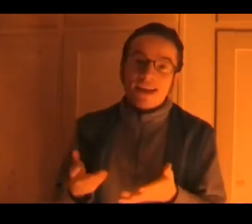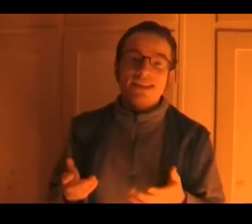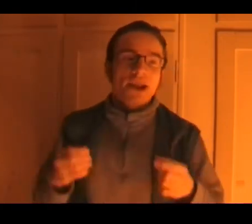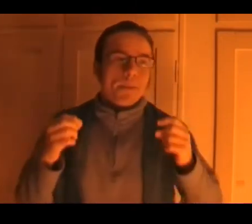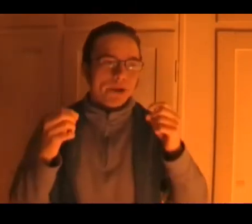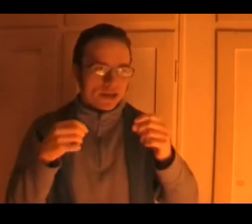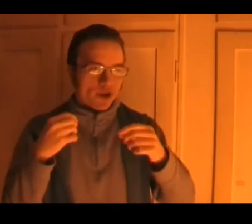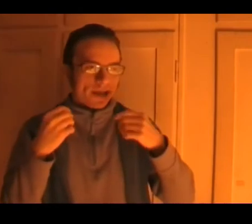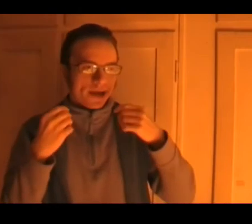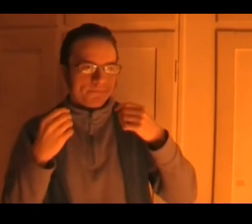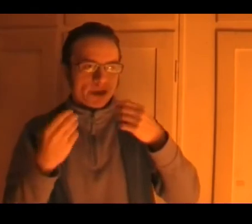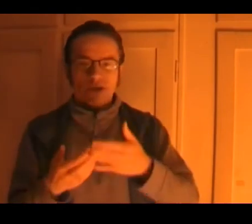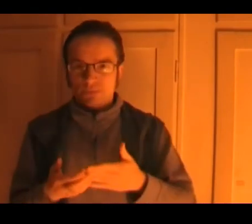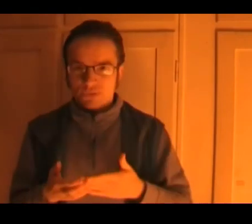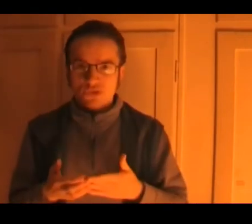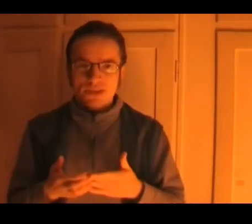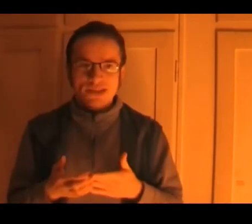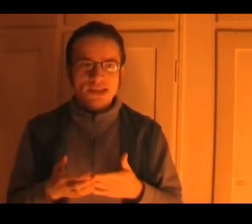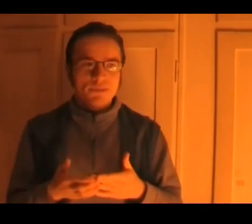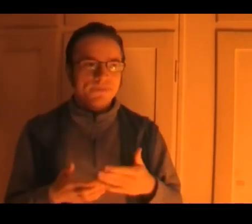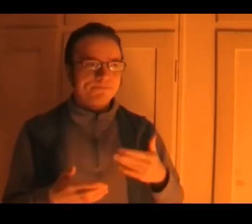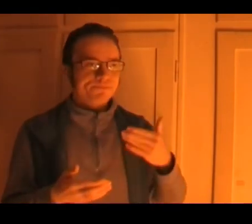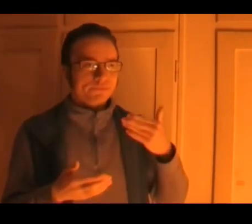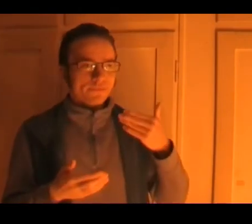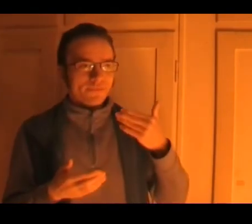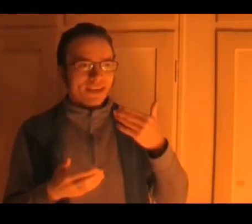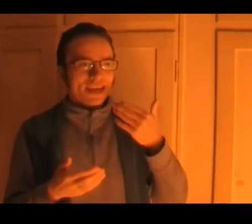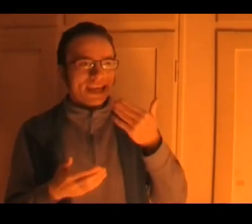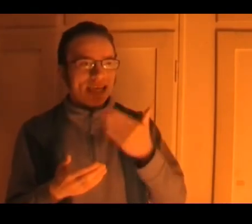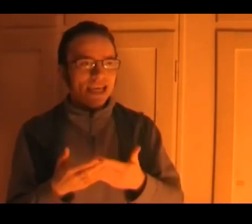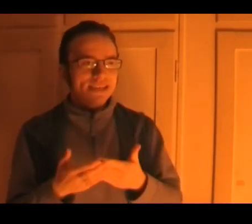that's it but anyway um i'm gonna presume it's a demon it